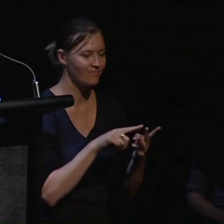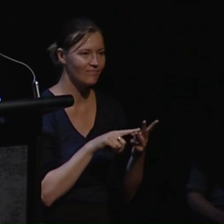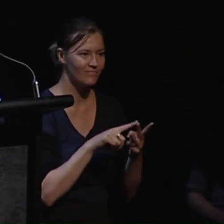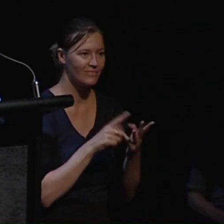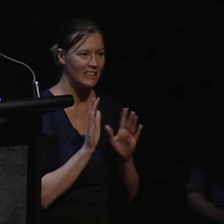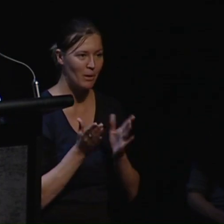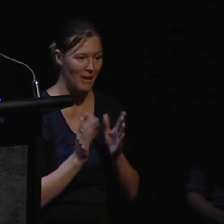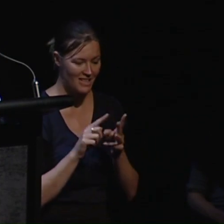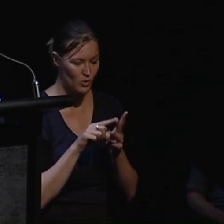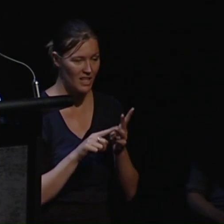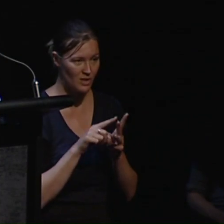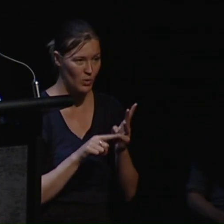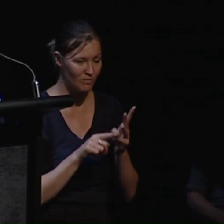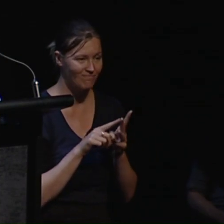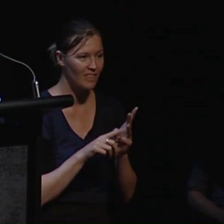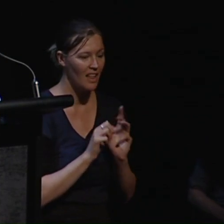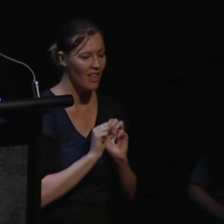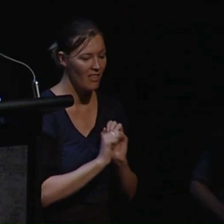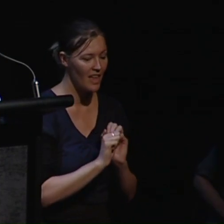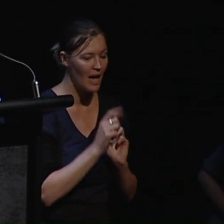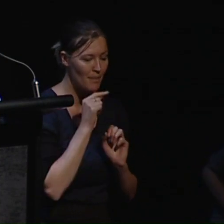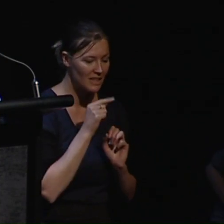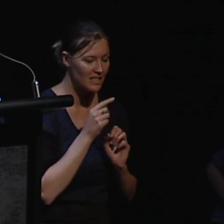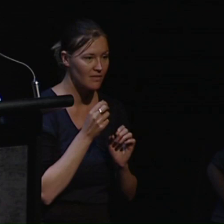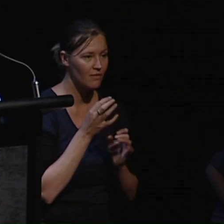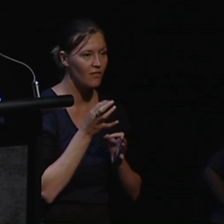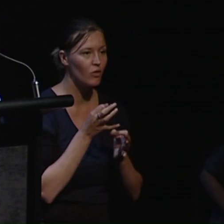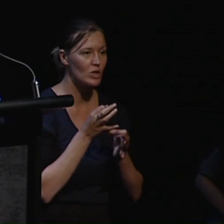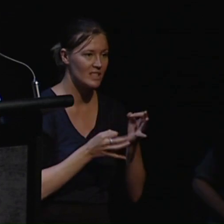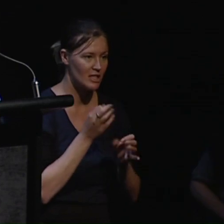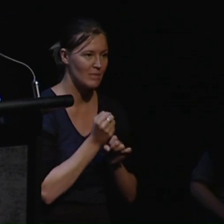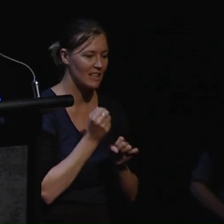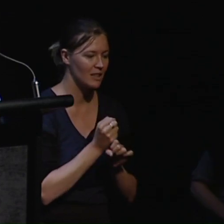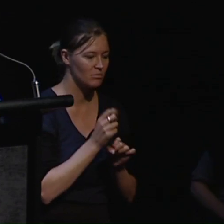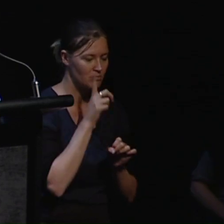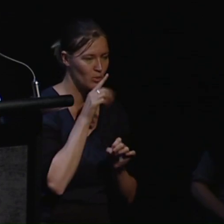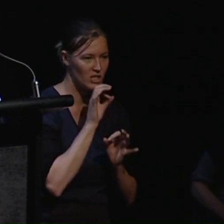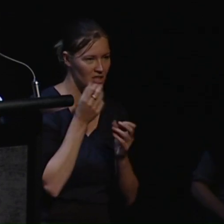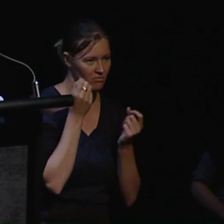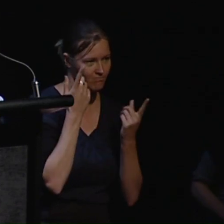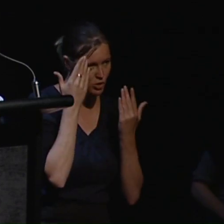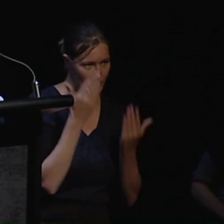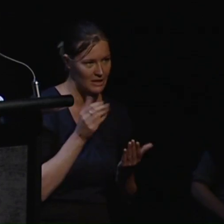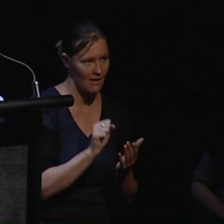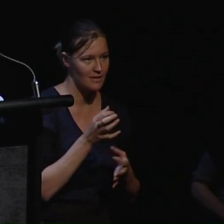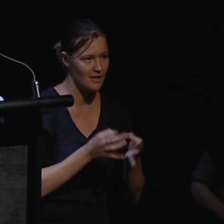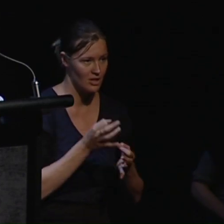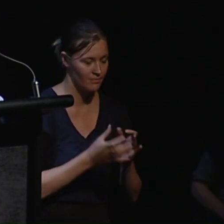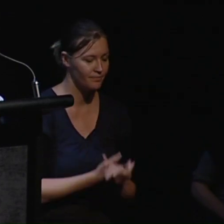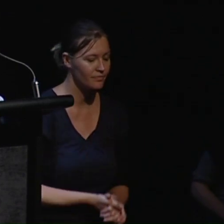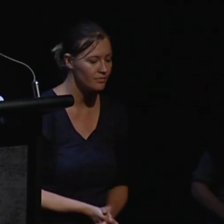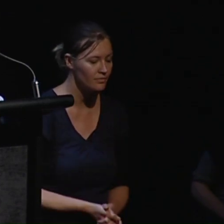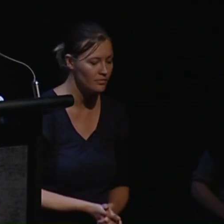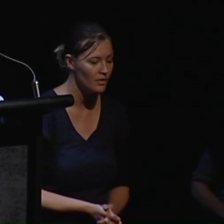would suggest that for the other two people their capacity for decision making was not recognised. So within the context of